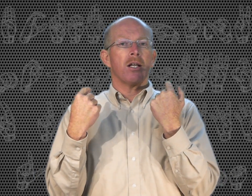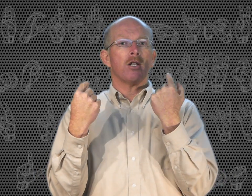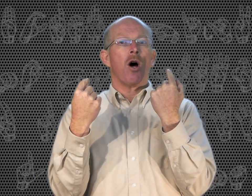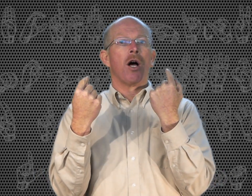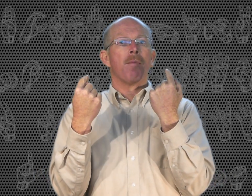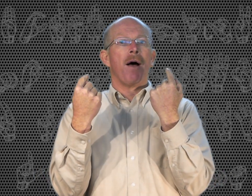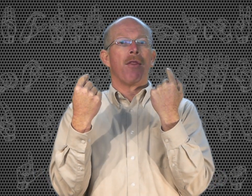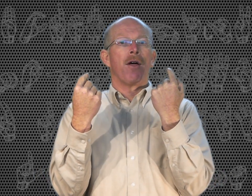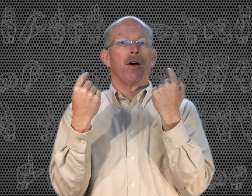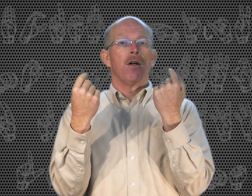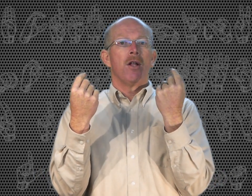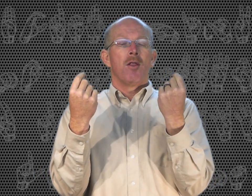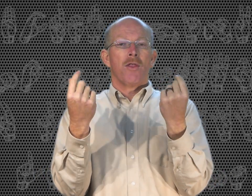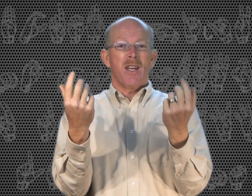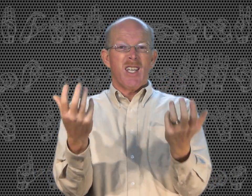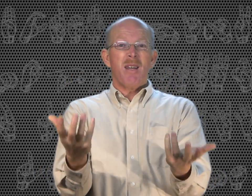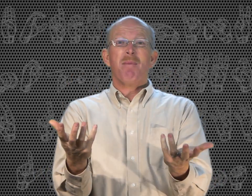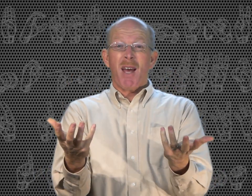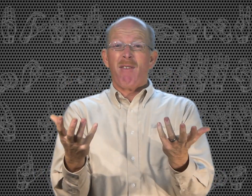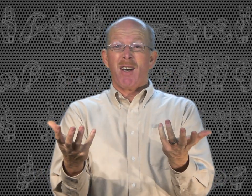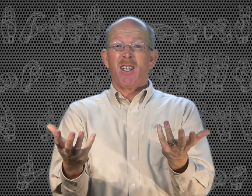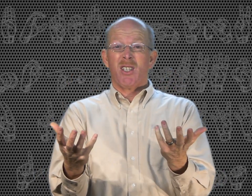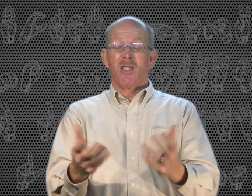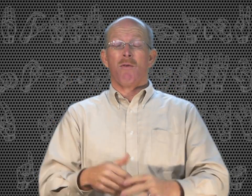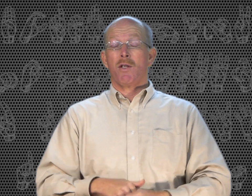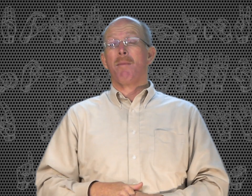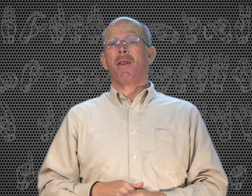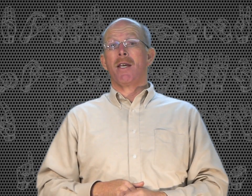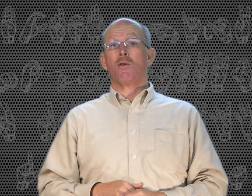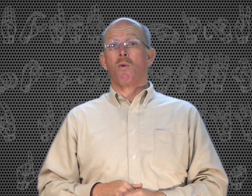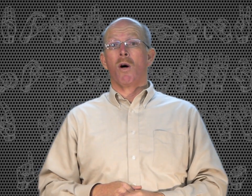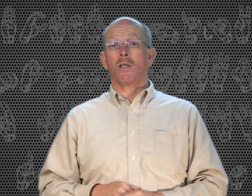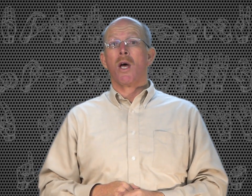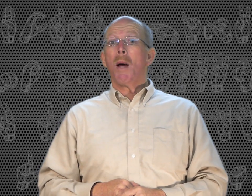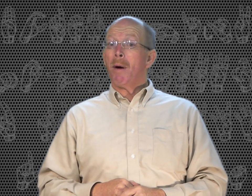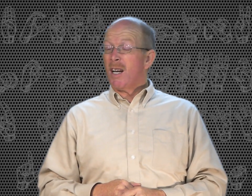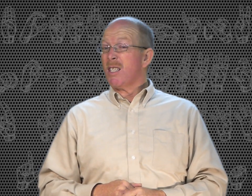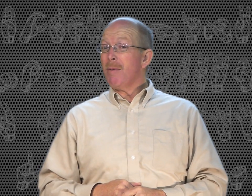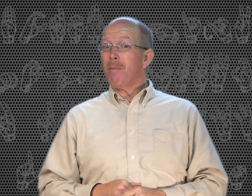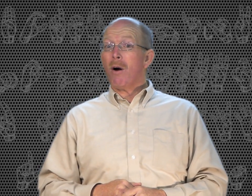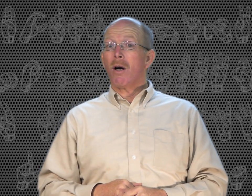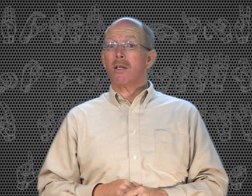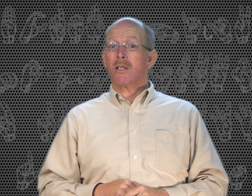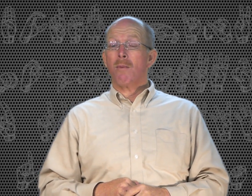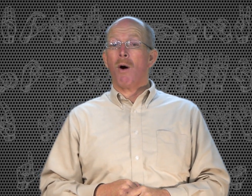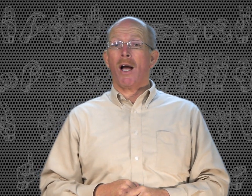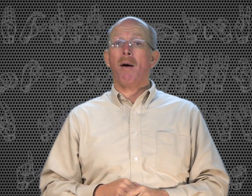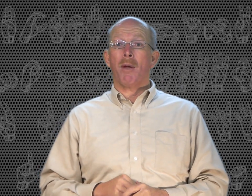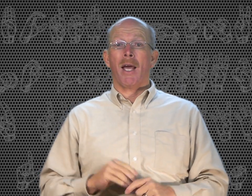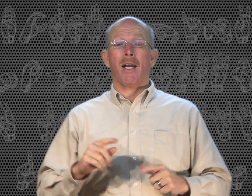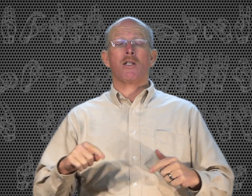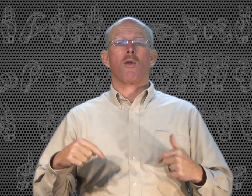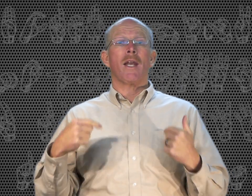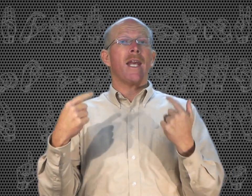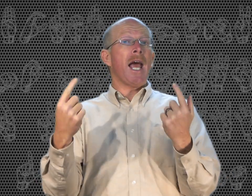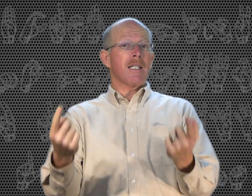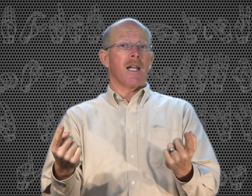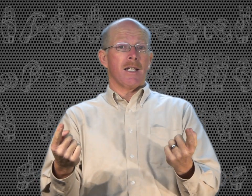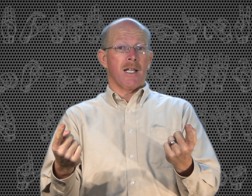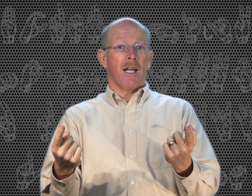talk about the deep definitions of some of these words, because some of them are somewhat complicated. And so the next lesson,